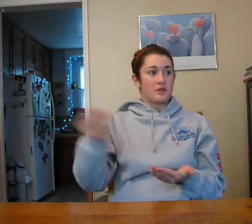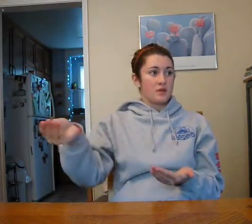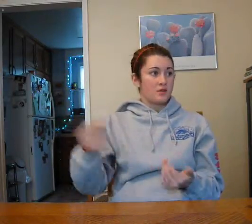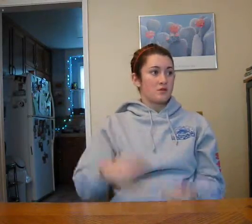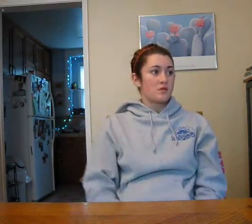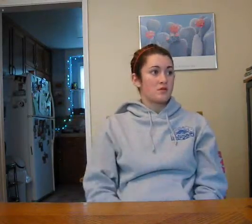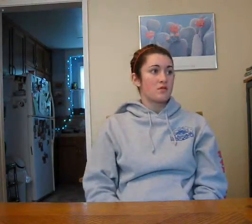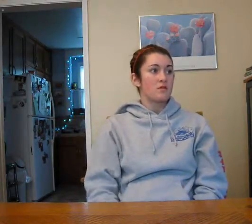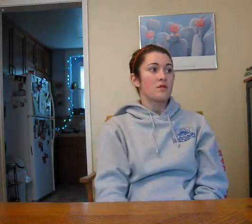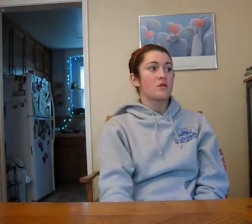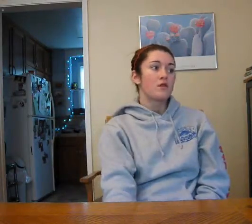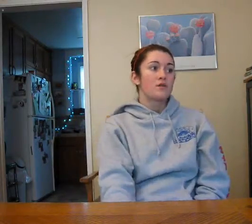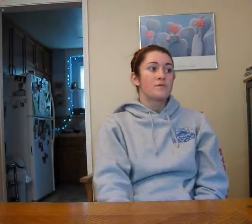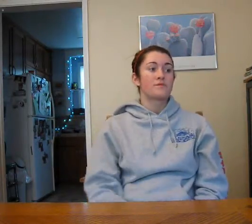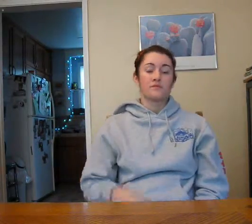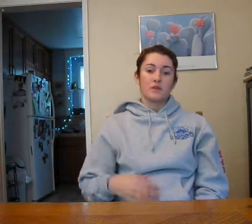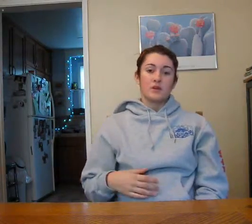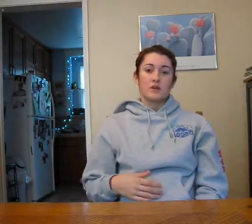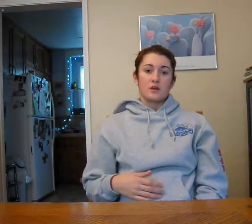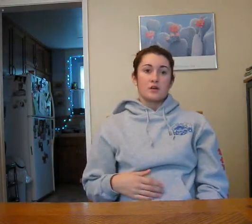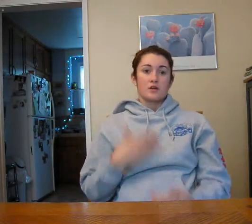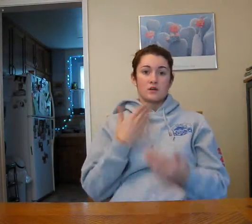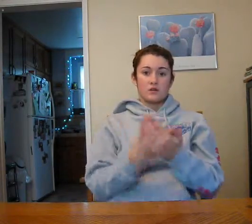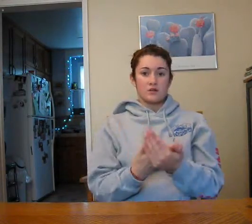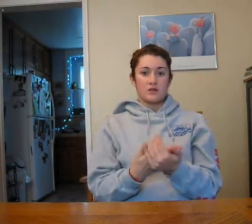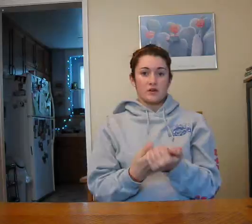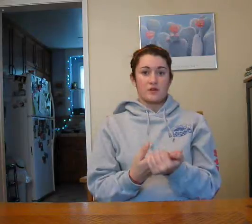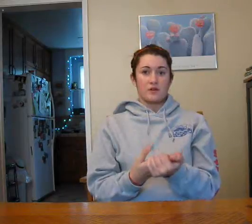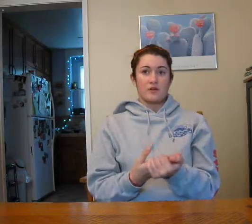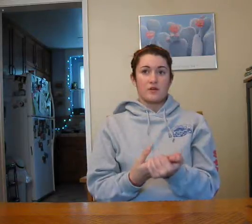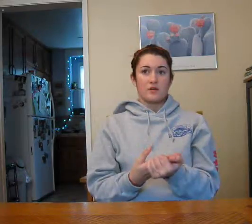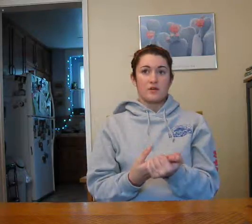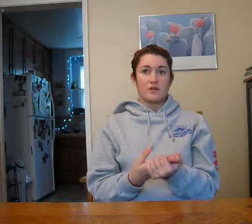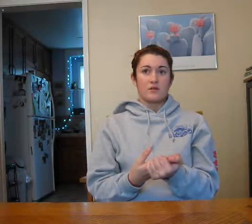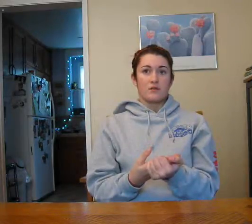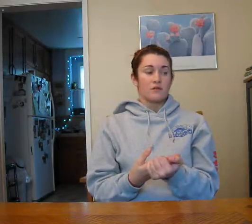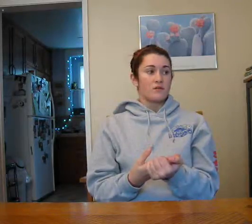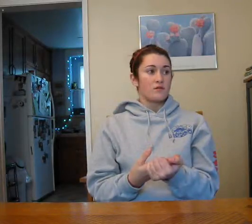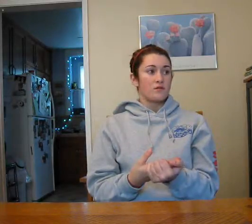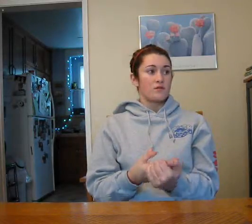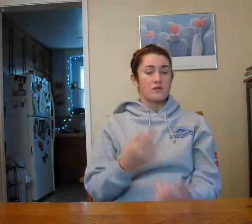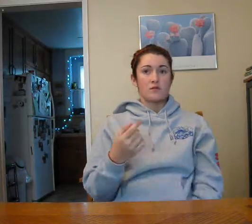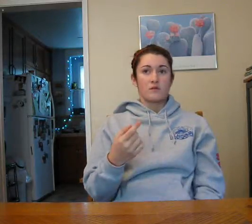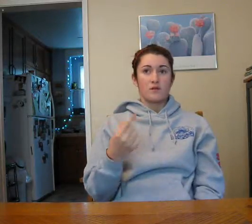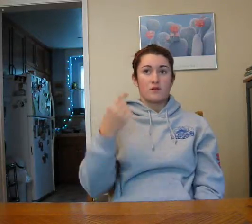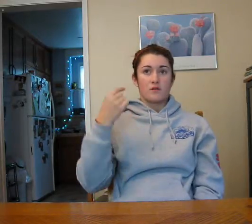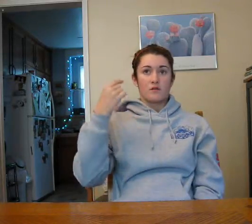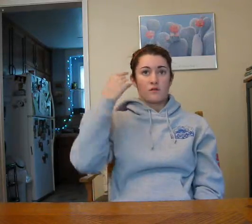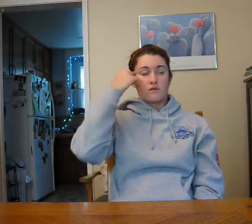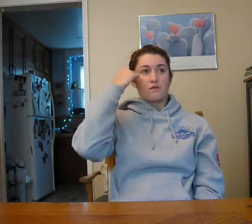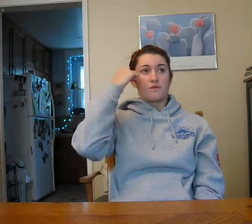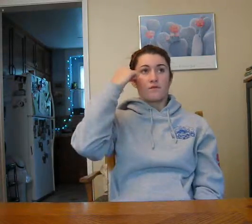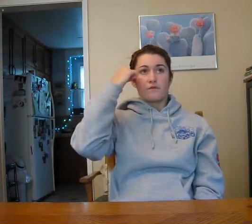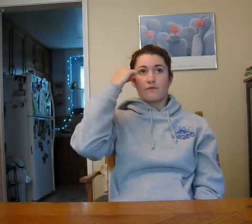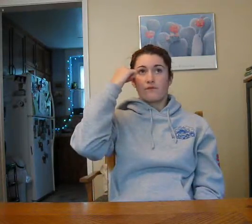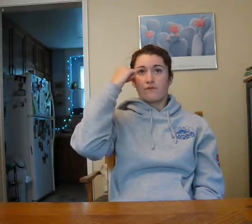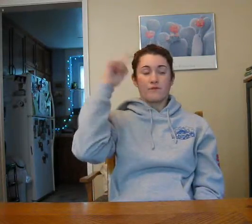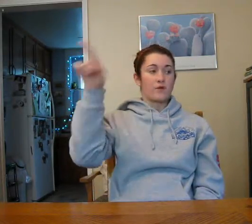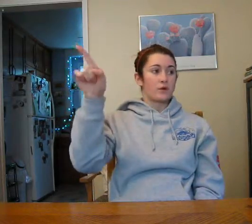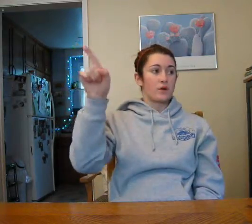good for